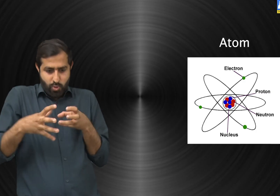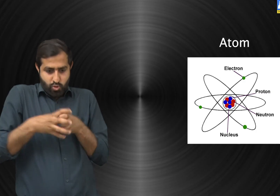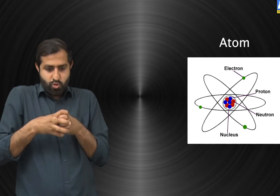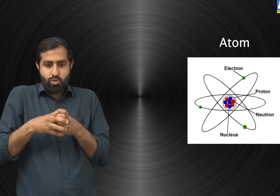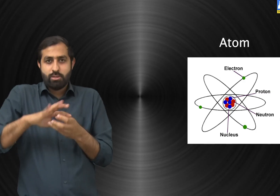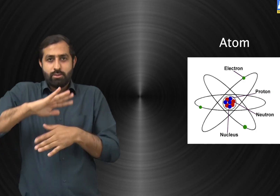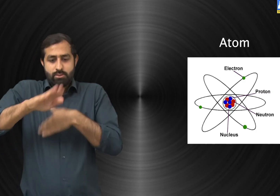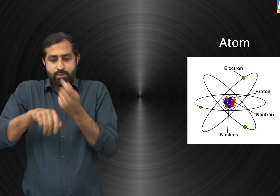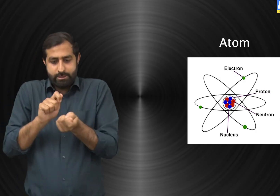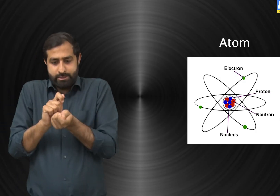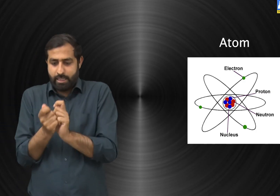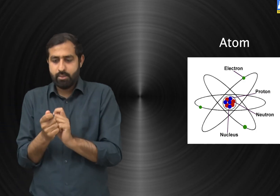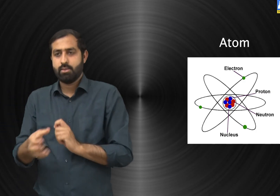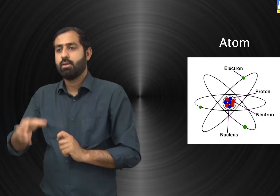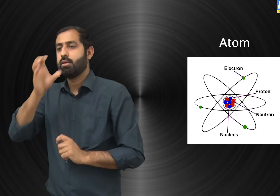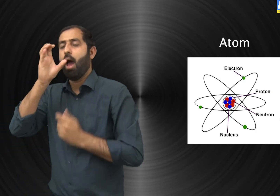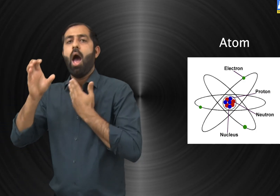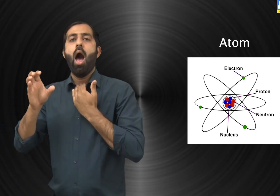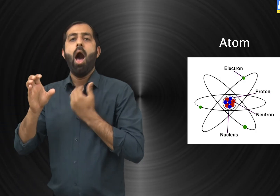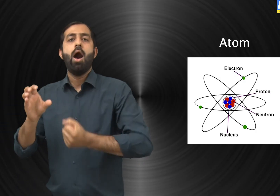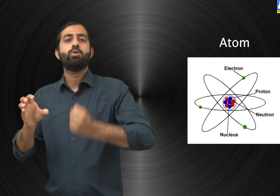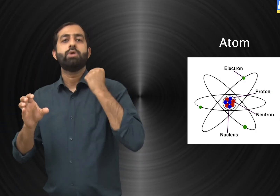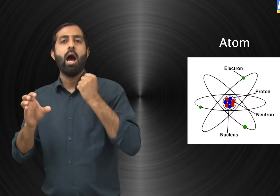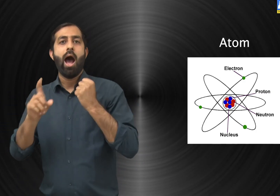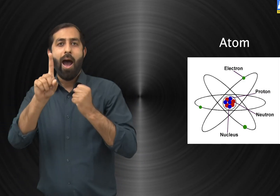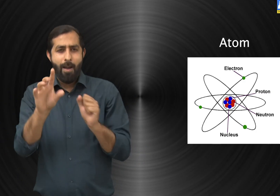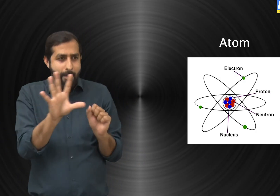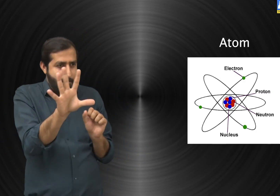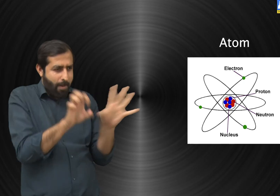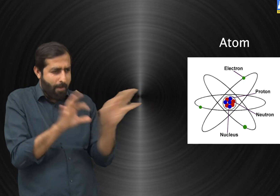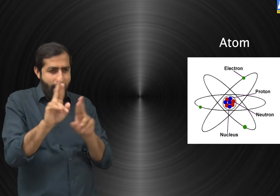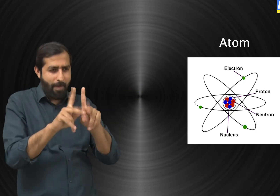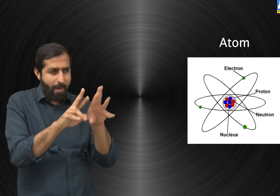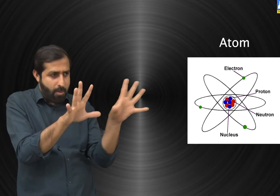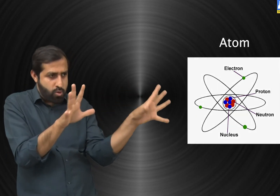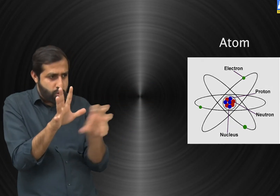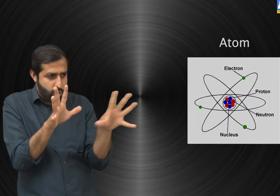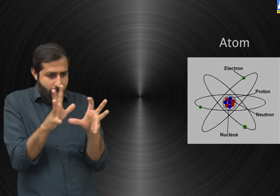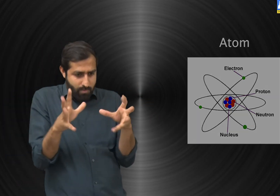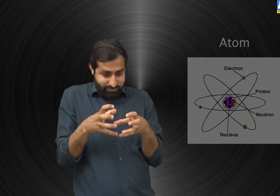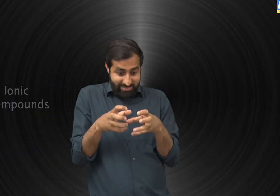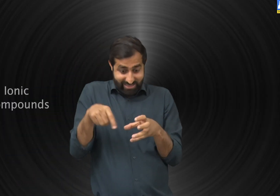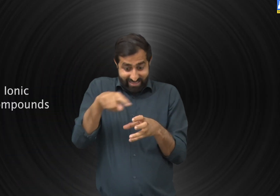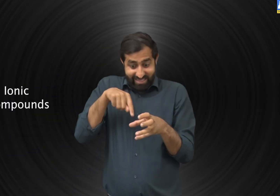bonding that happens between the electrons and protons creates a new solution.